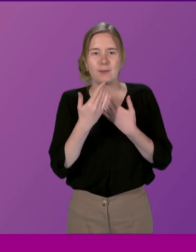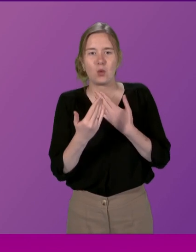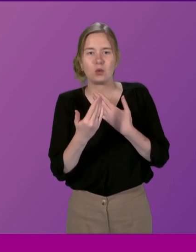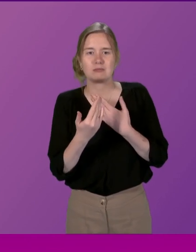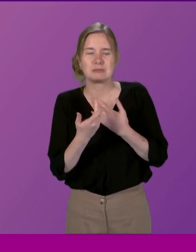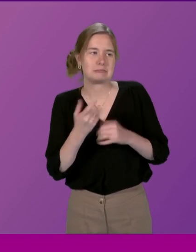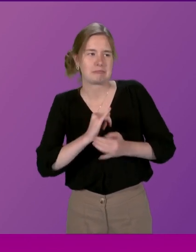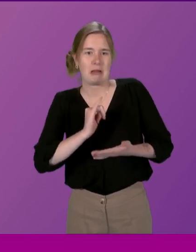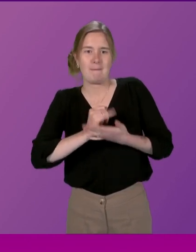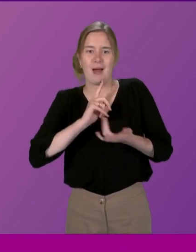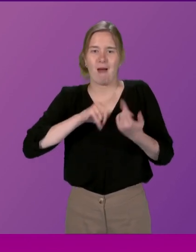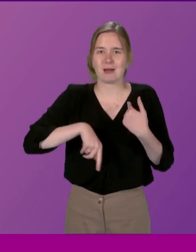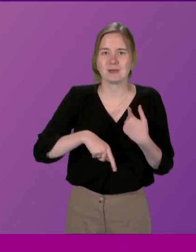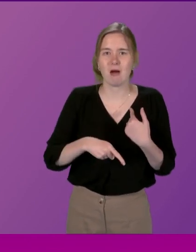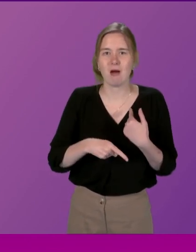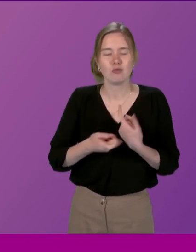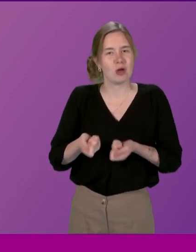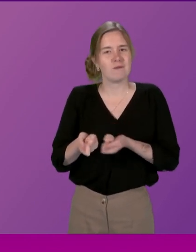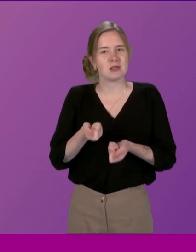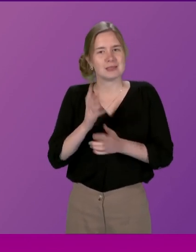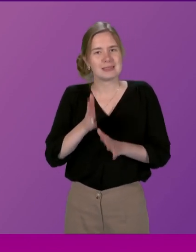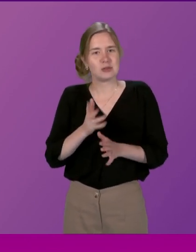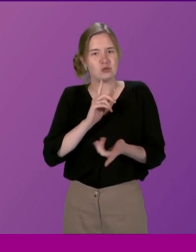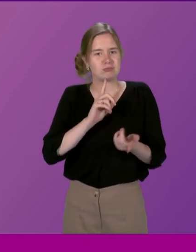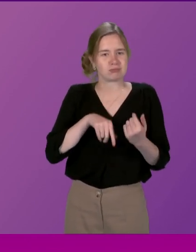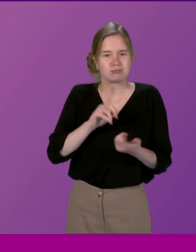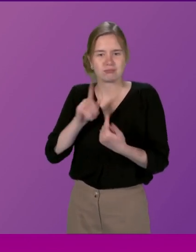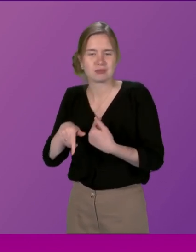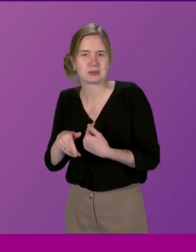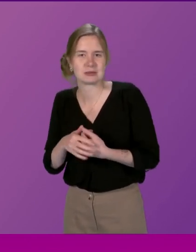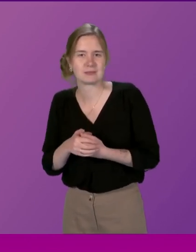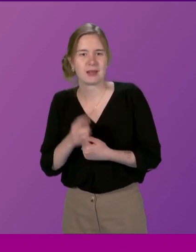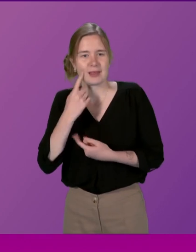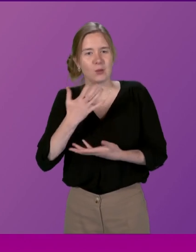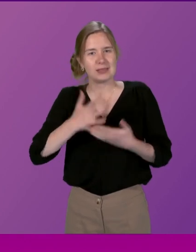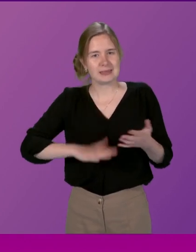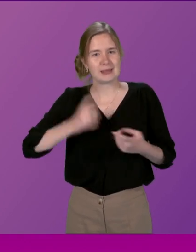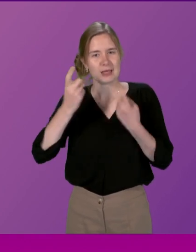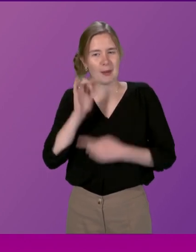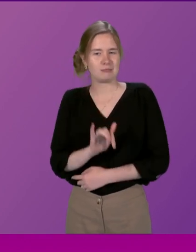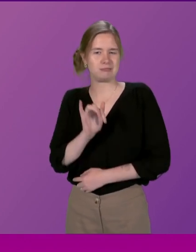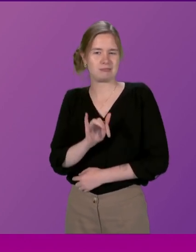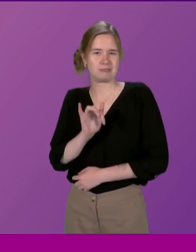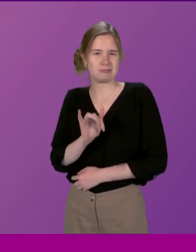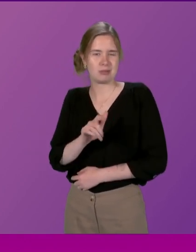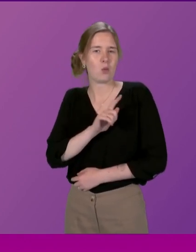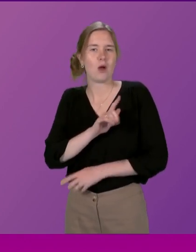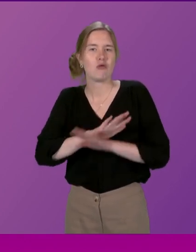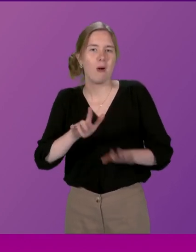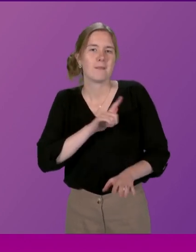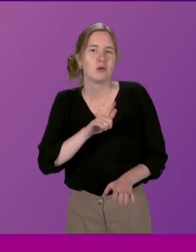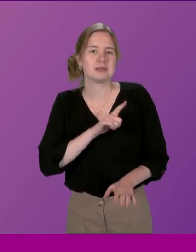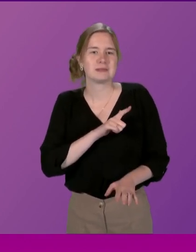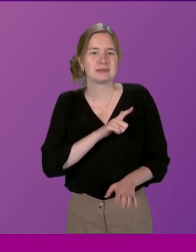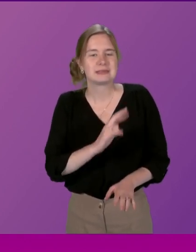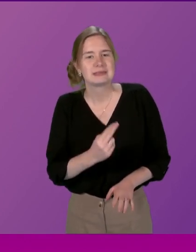poorly-versed answer, I think needs to be considered with a great deal of scepticism, not because of